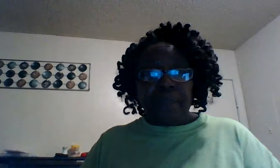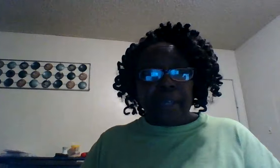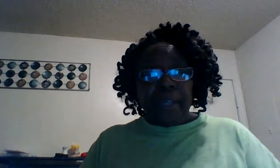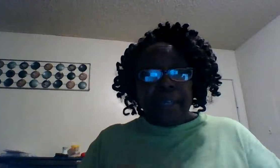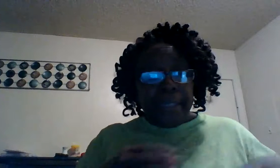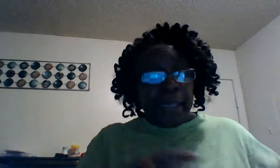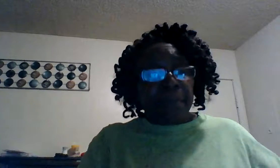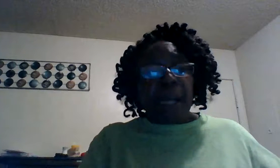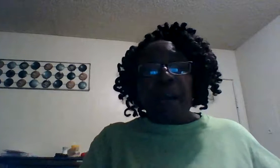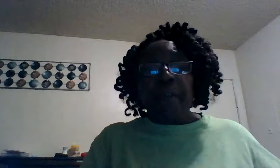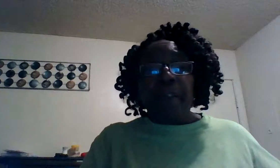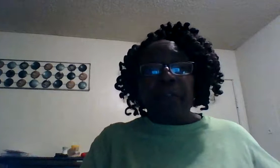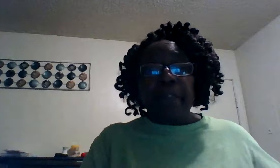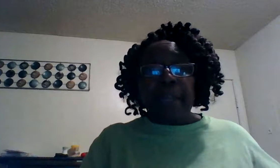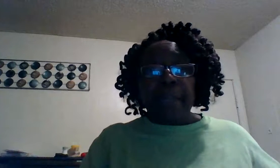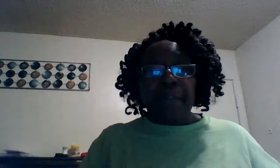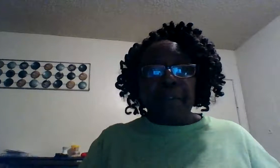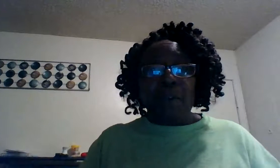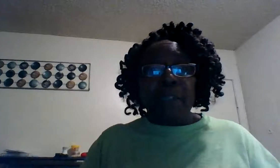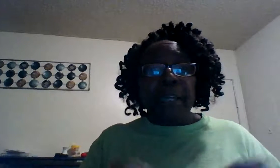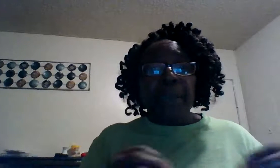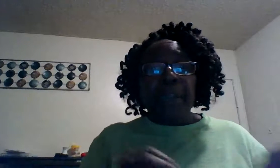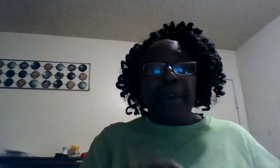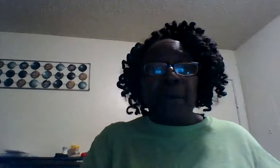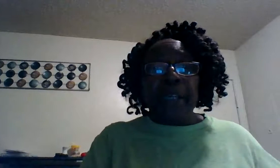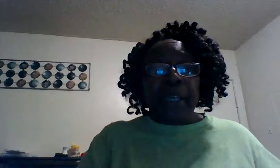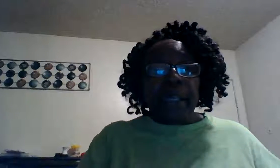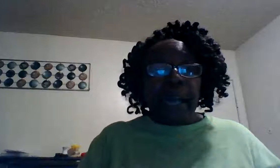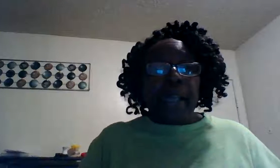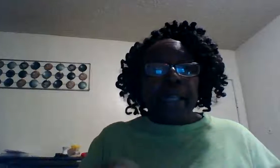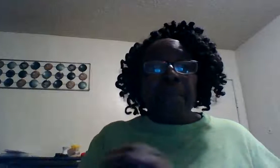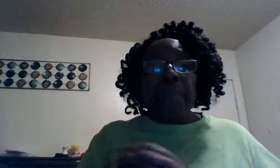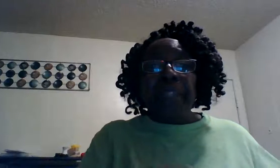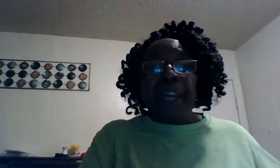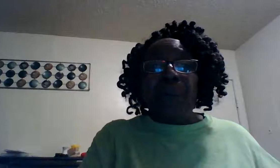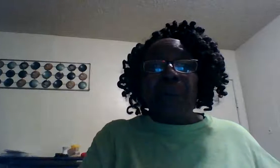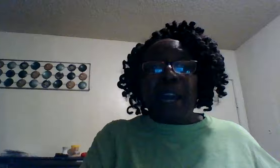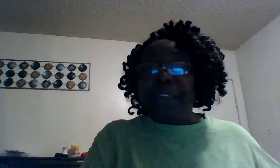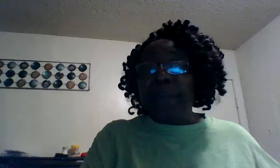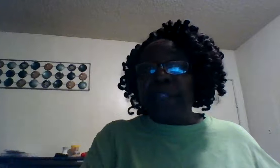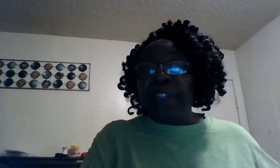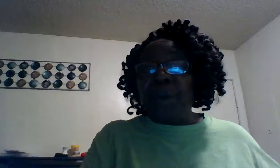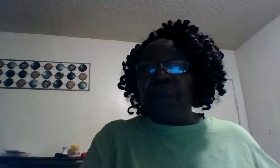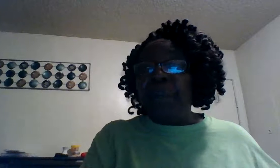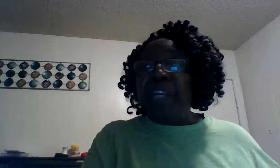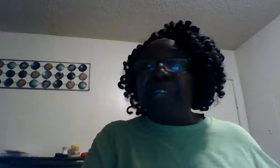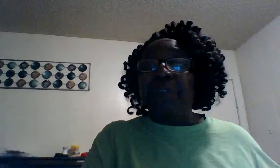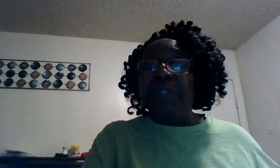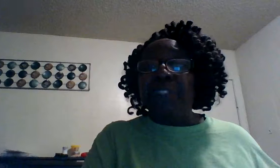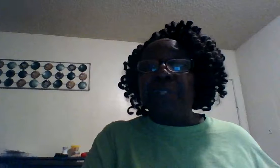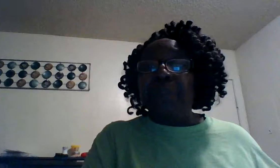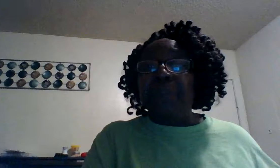he kept calling on the name of the Lord he kept going God kept there right there with Job ministering to him